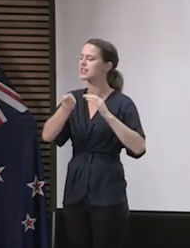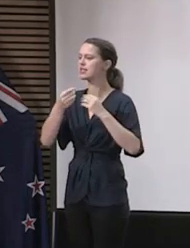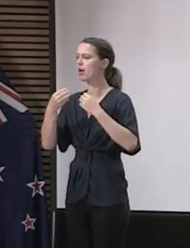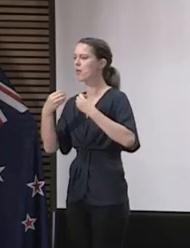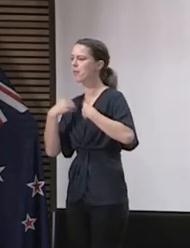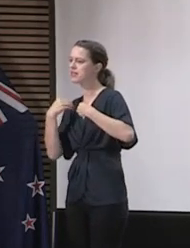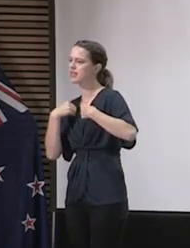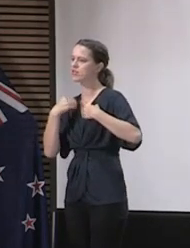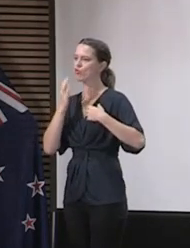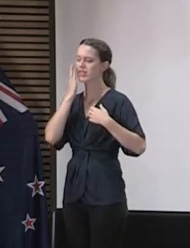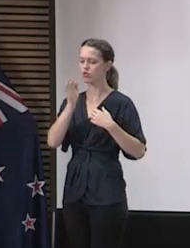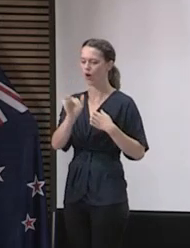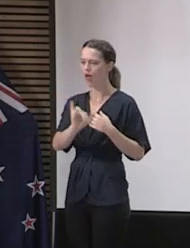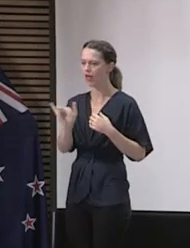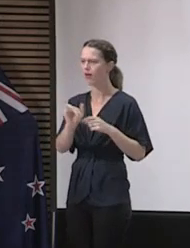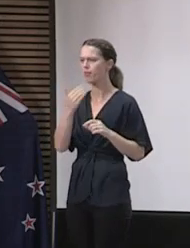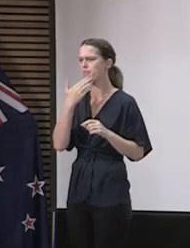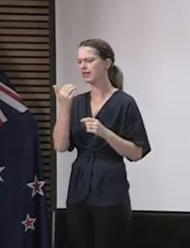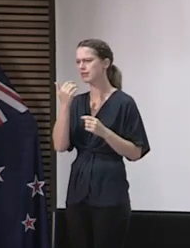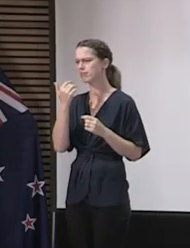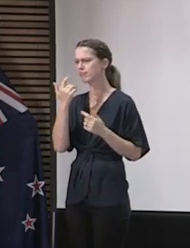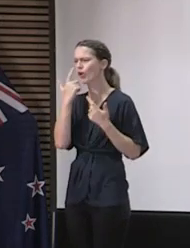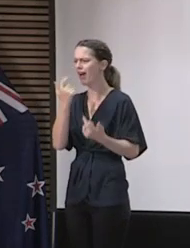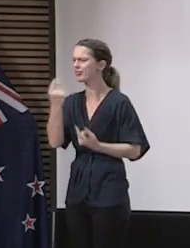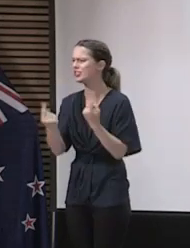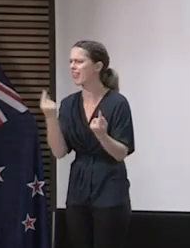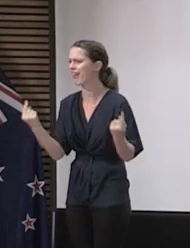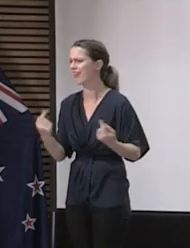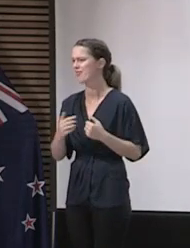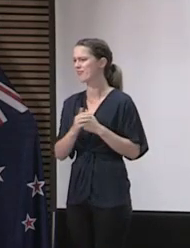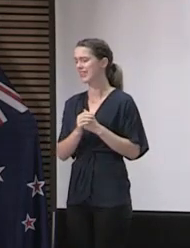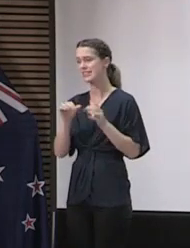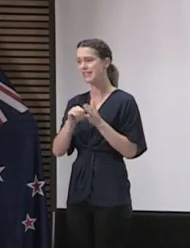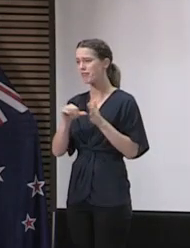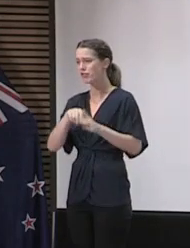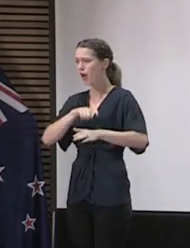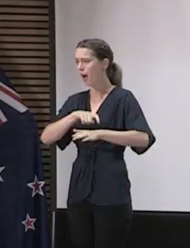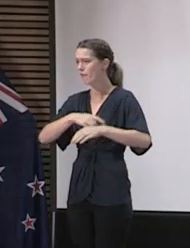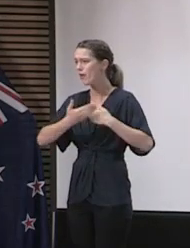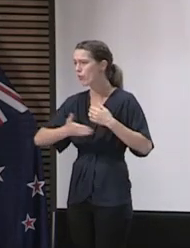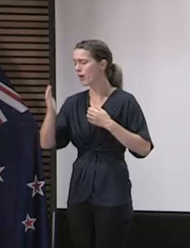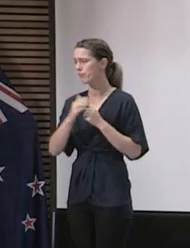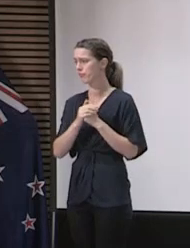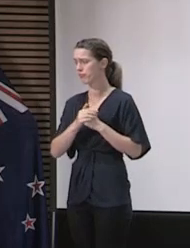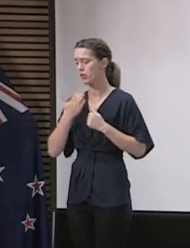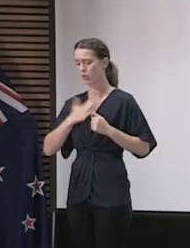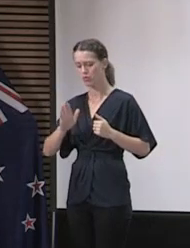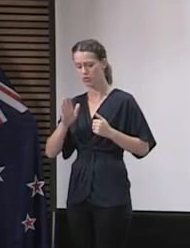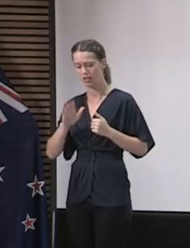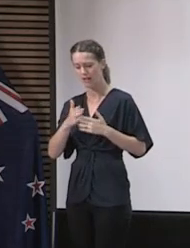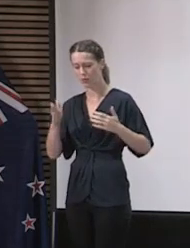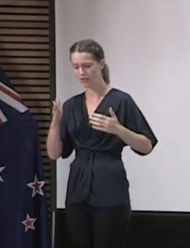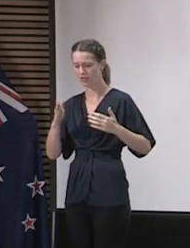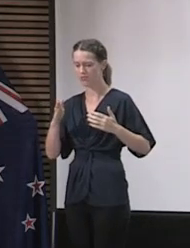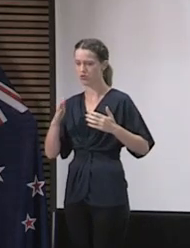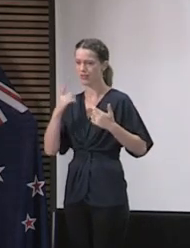or residential, is to apply compassion at this time. It is a tough period for everyone, and we want to see humanity in everyone's